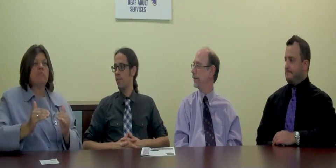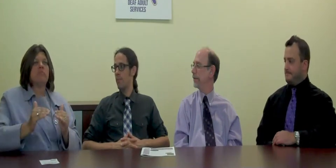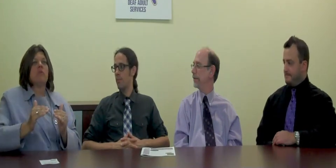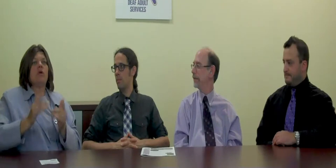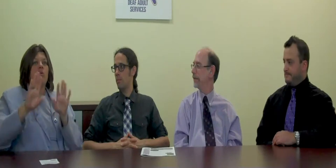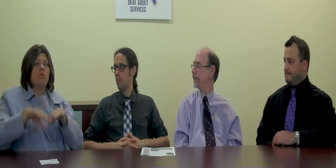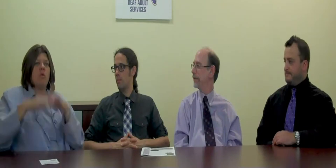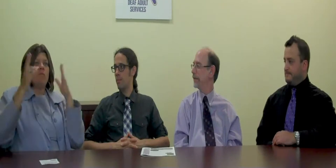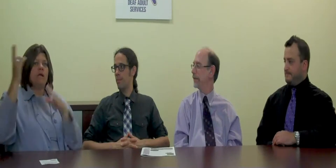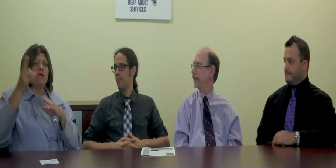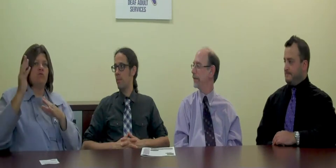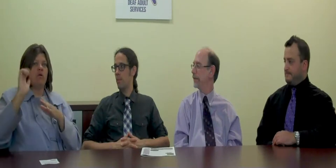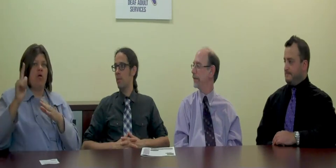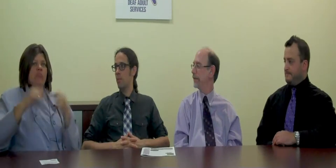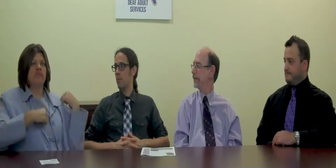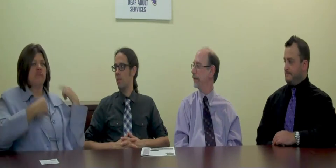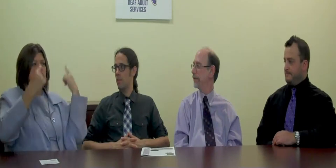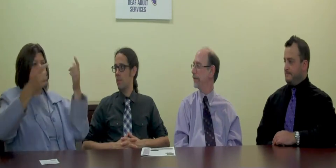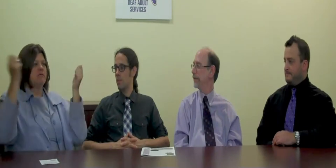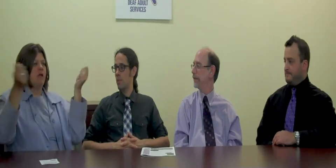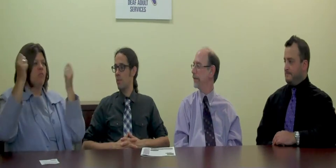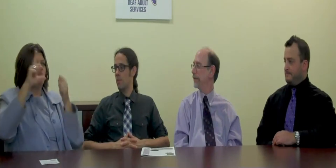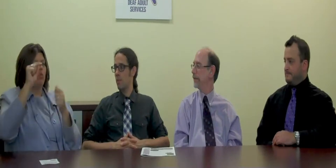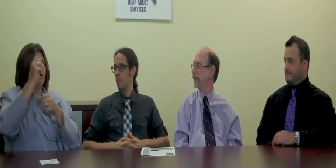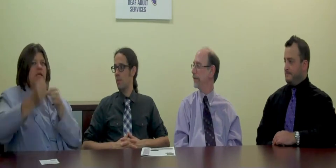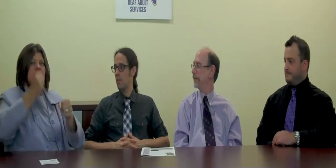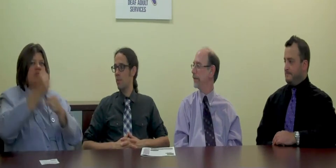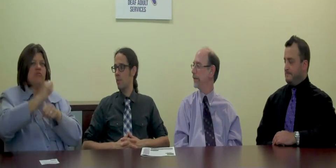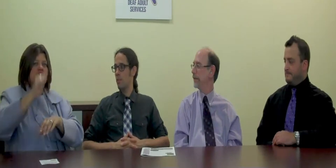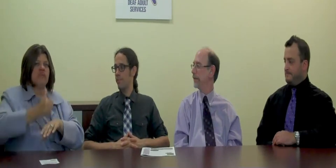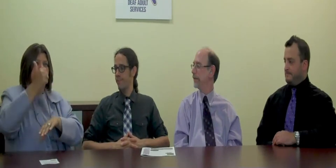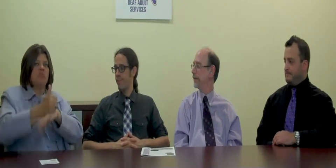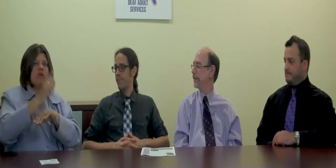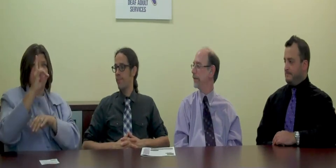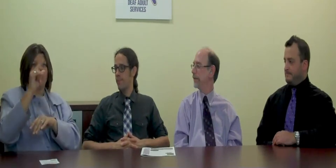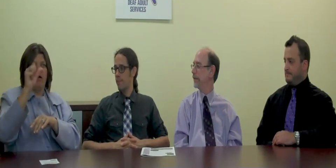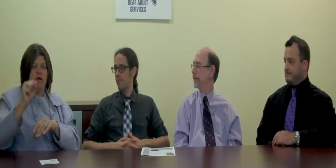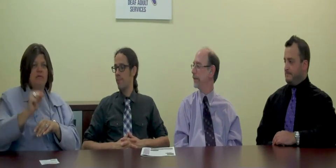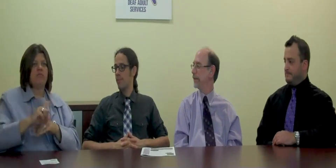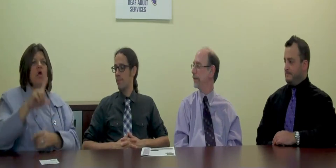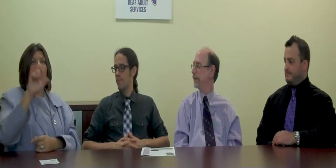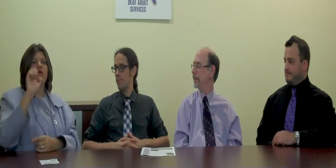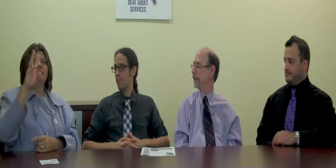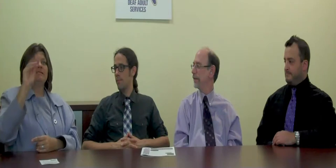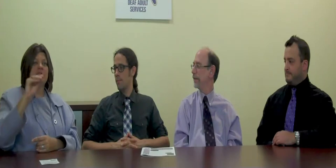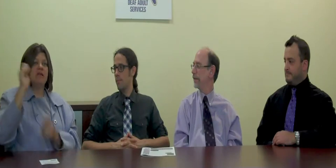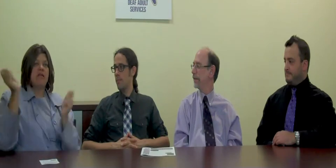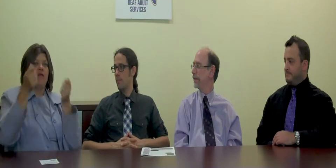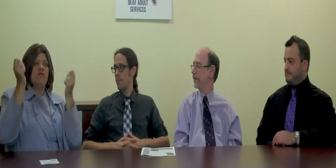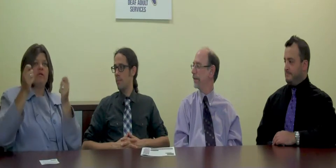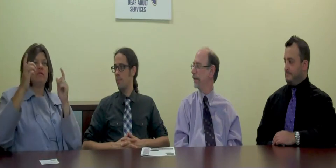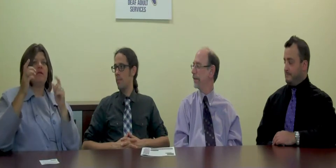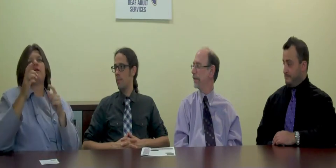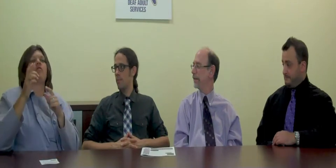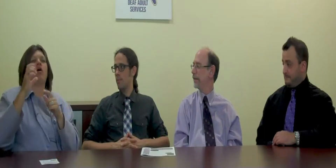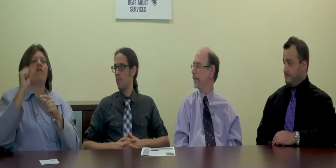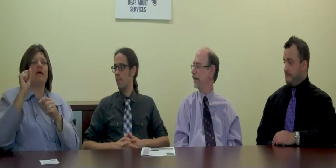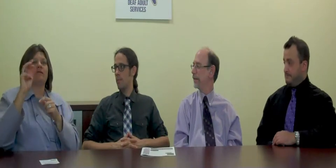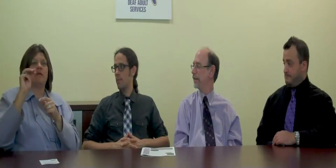the unveiling of History Hall, along with the 20-year celebration of DOS, a 160th anniversary